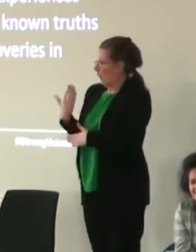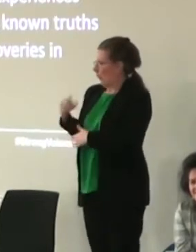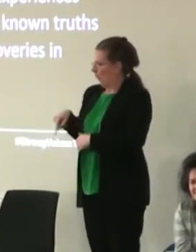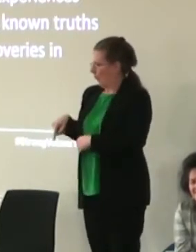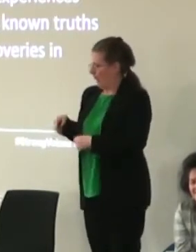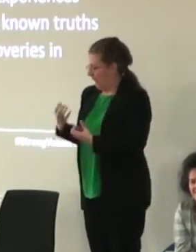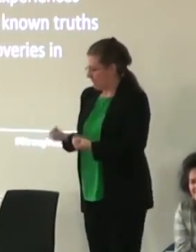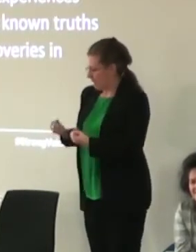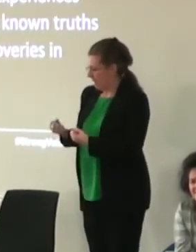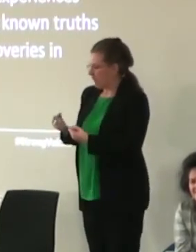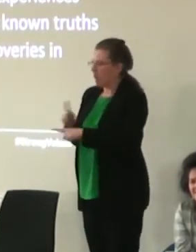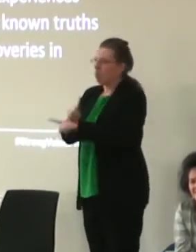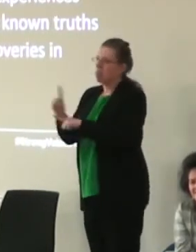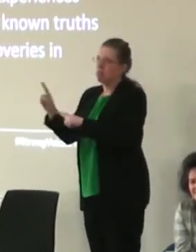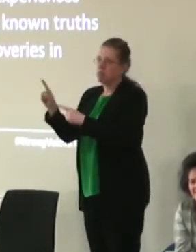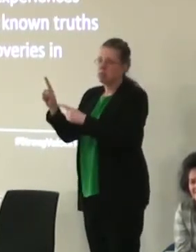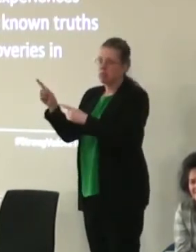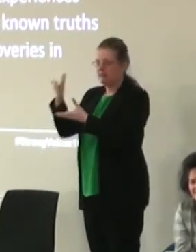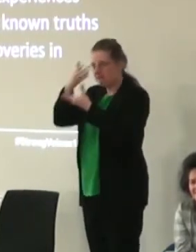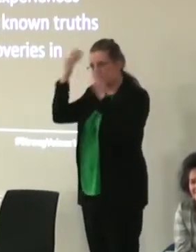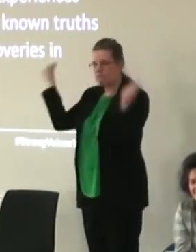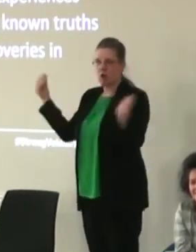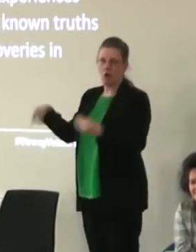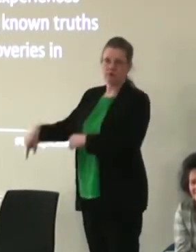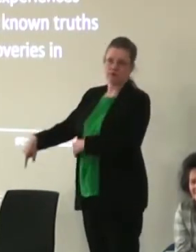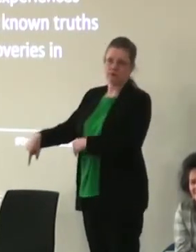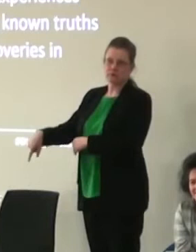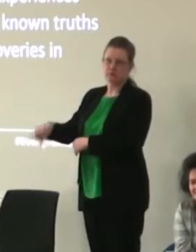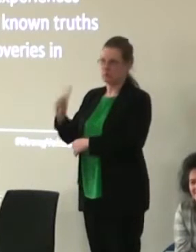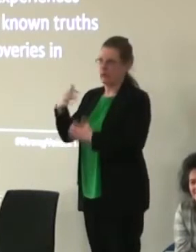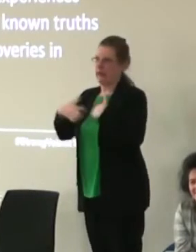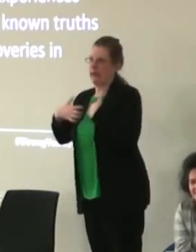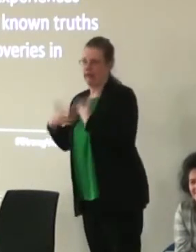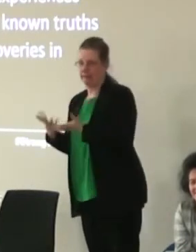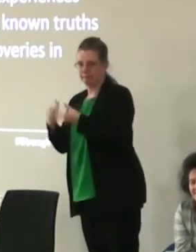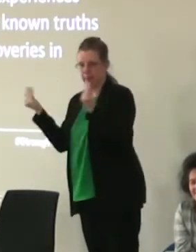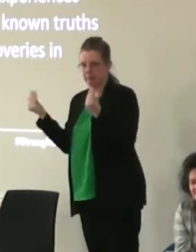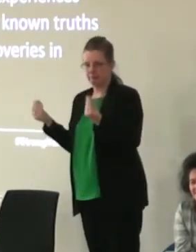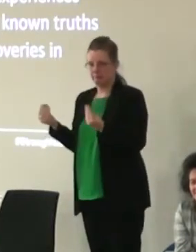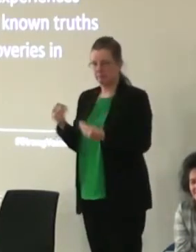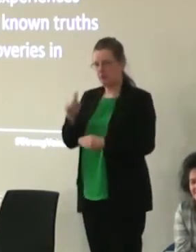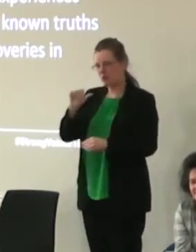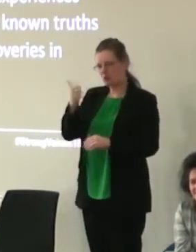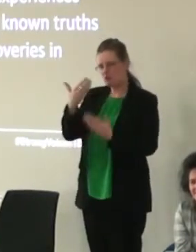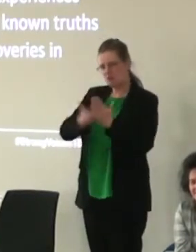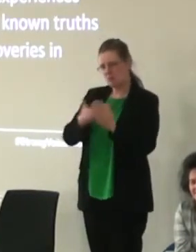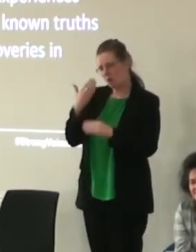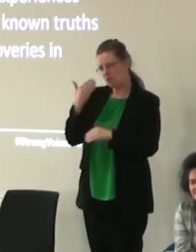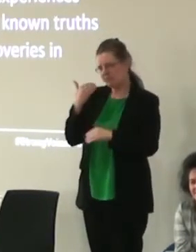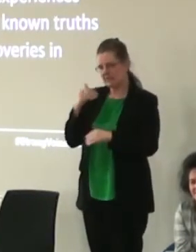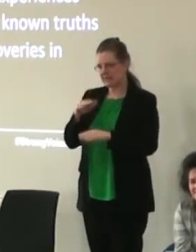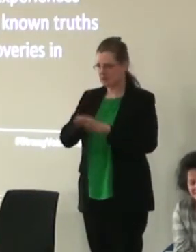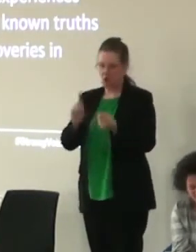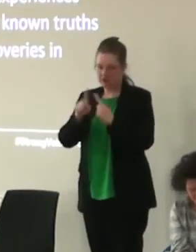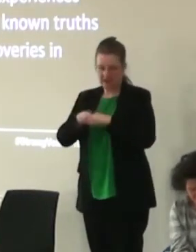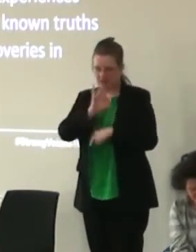And a couple of months down the line you've forgotten what that revelation was that you were so excited about. But a really good report came out recently. This isn't an